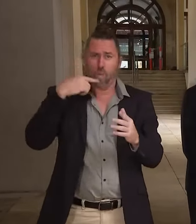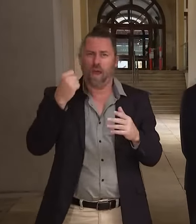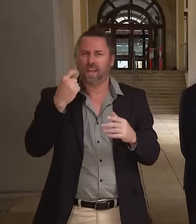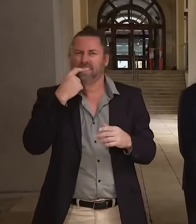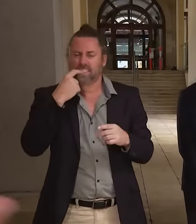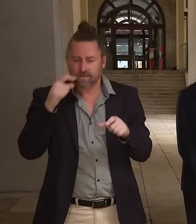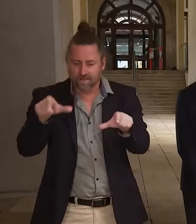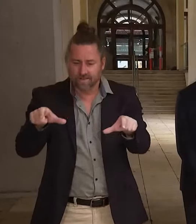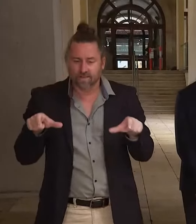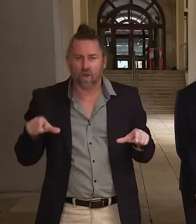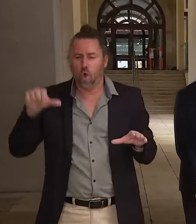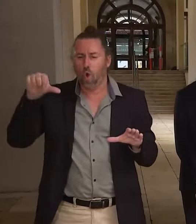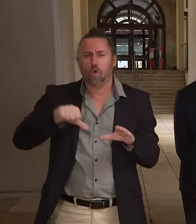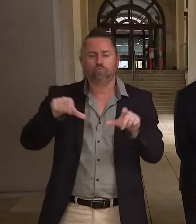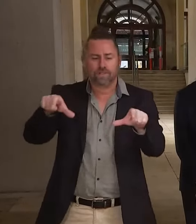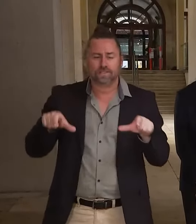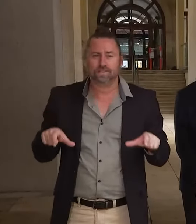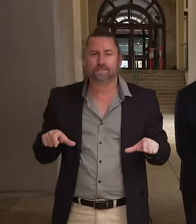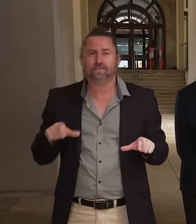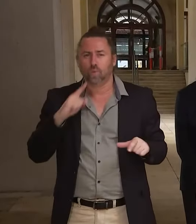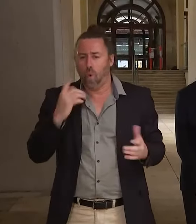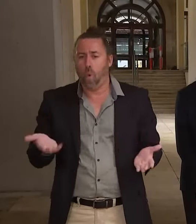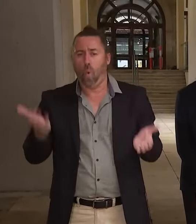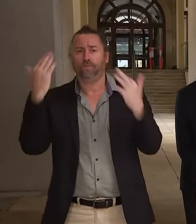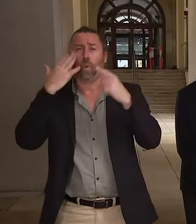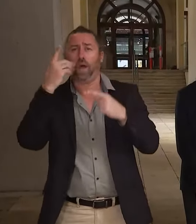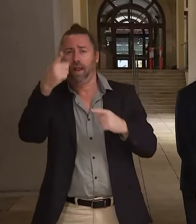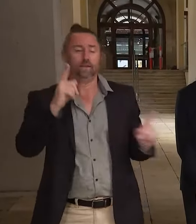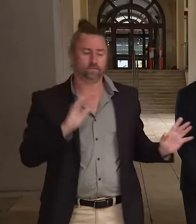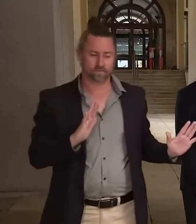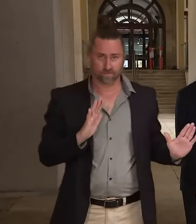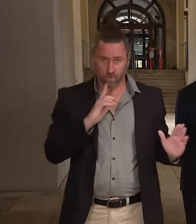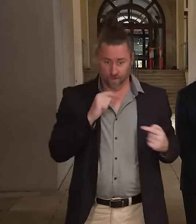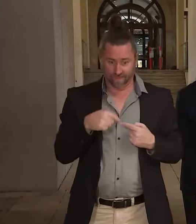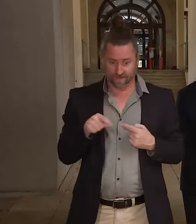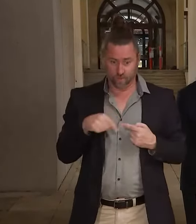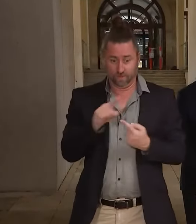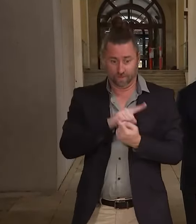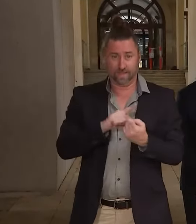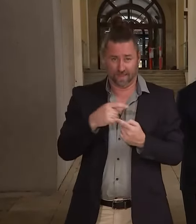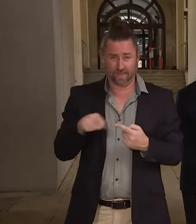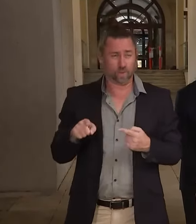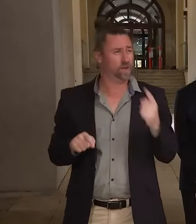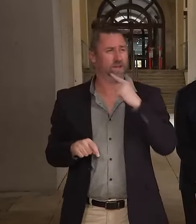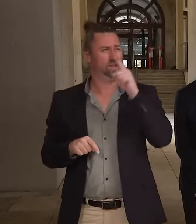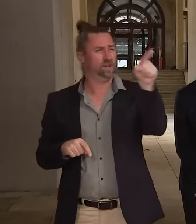We're having those discussions. So let's have the meeting. Let's, those discussions are going to be happening this week about...